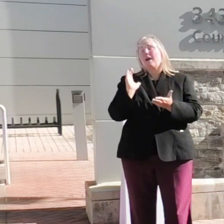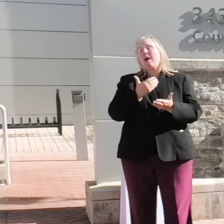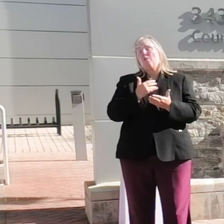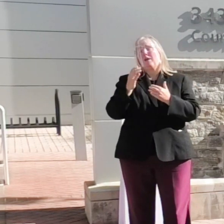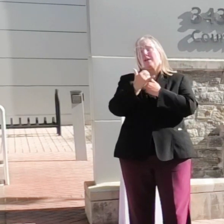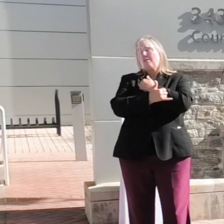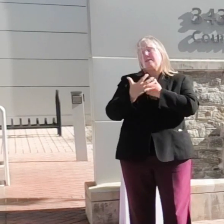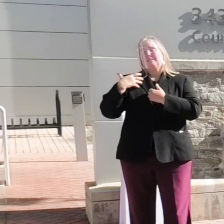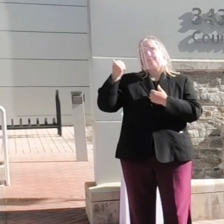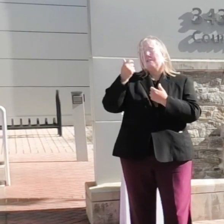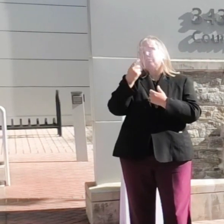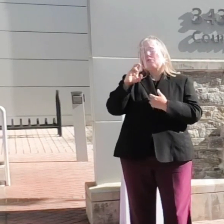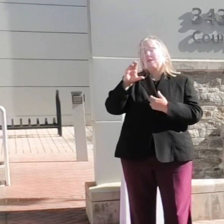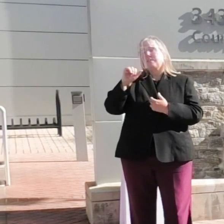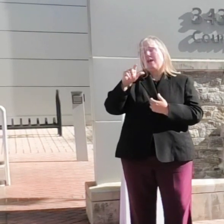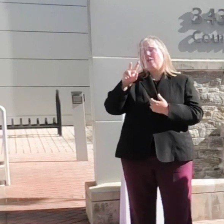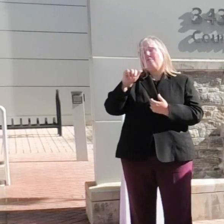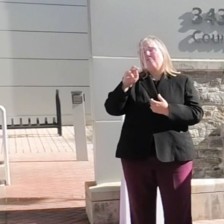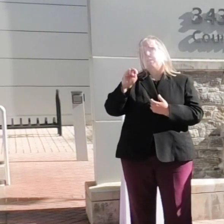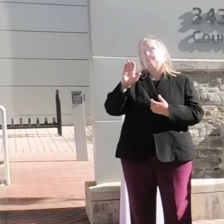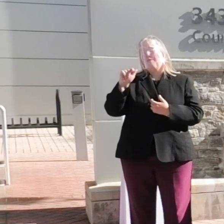Executive, Dr. Calvin Ball.